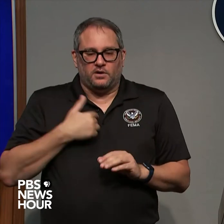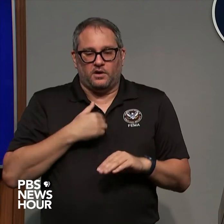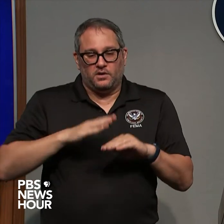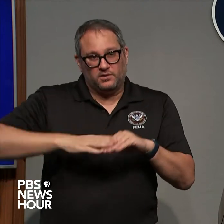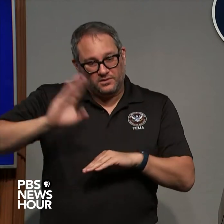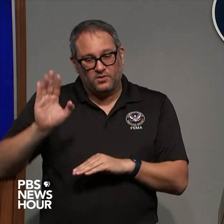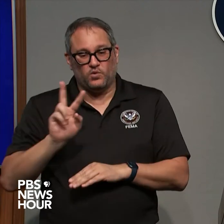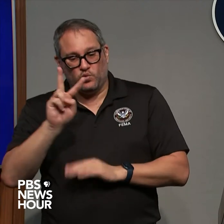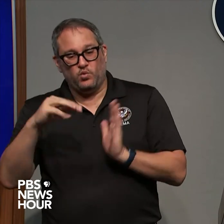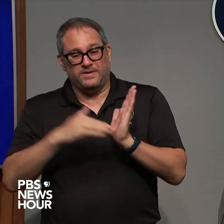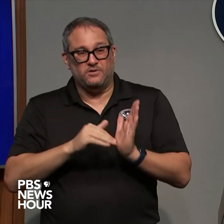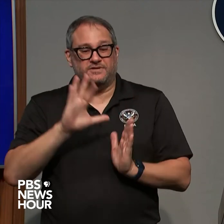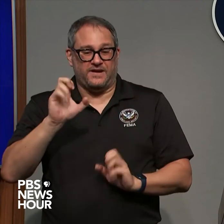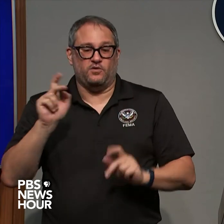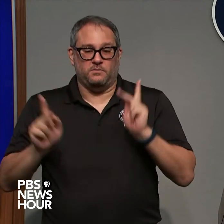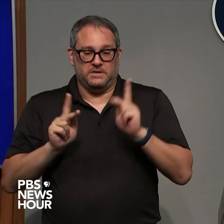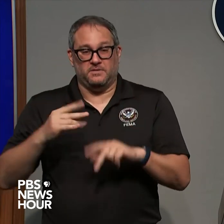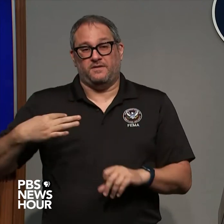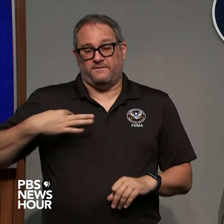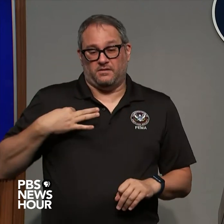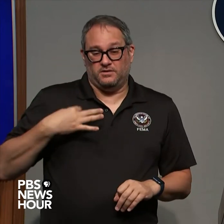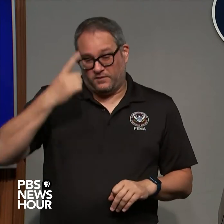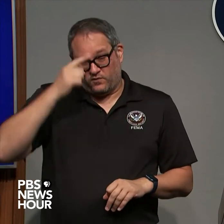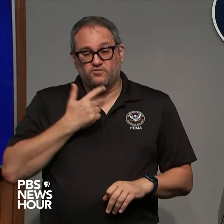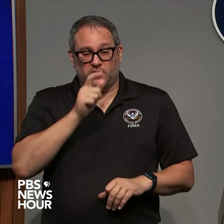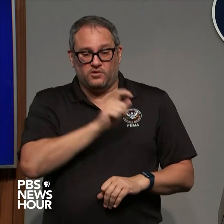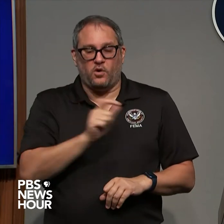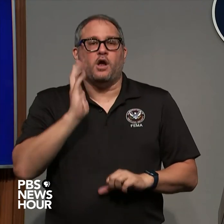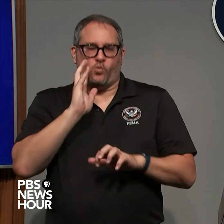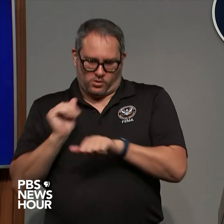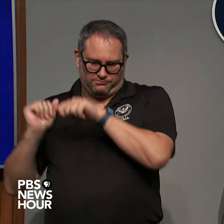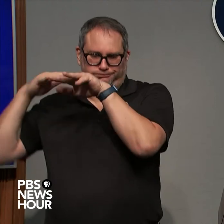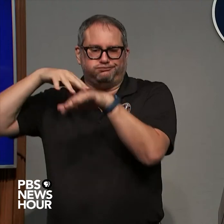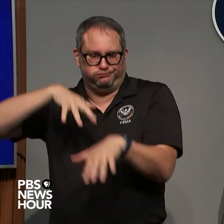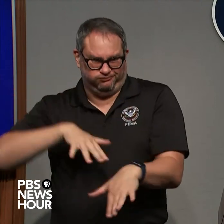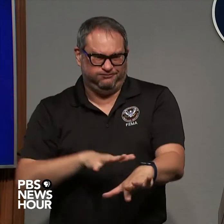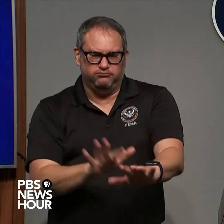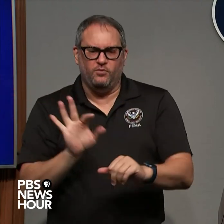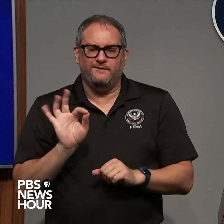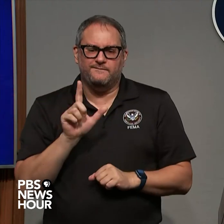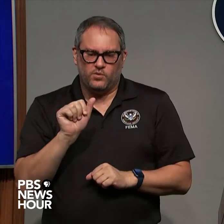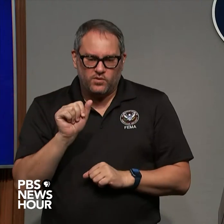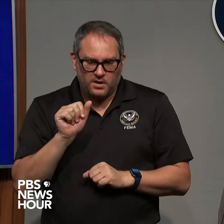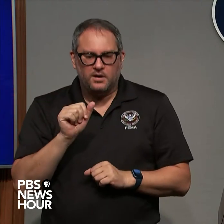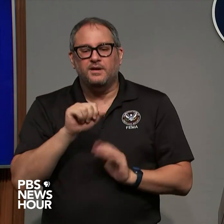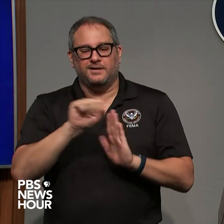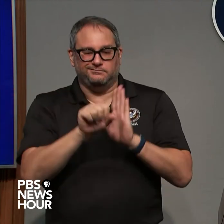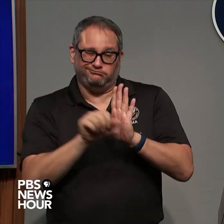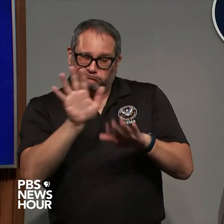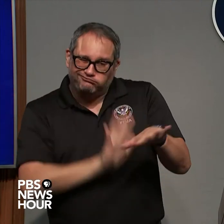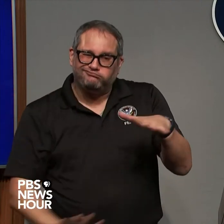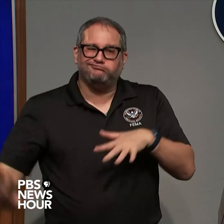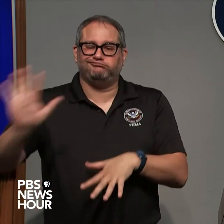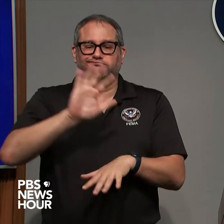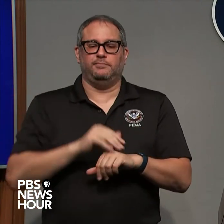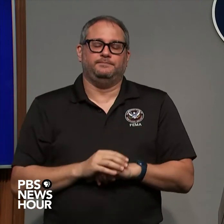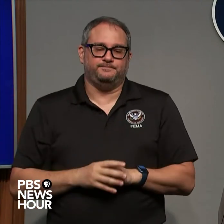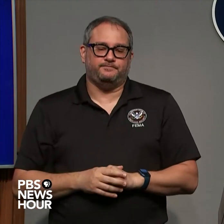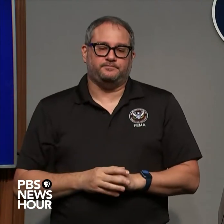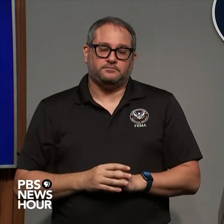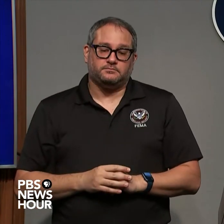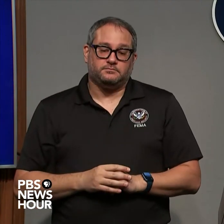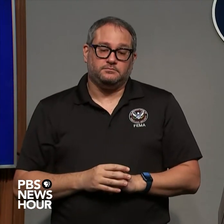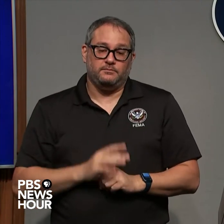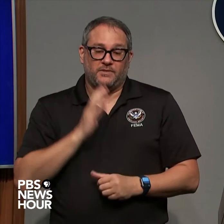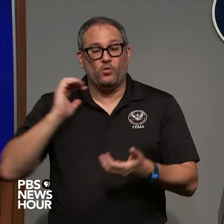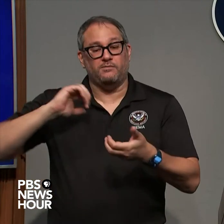responders will be deployed to Florida and other affected states we'll work with our government non-profit